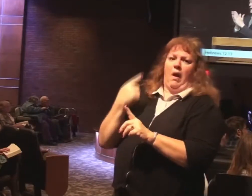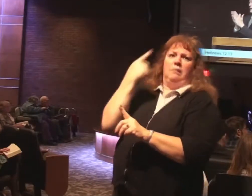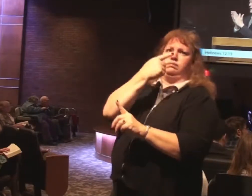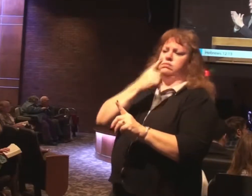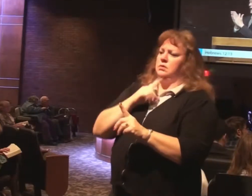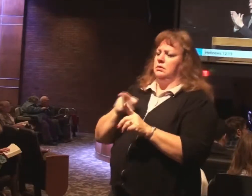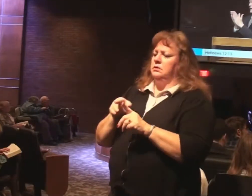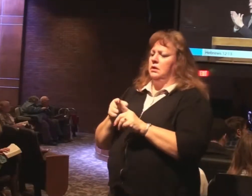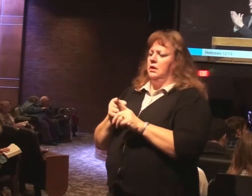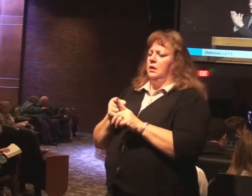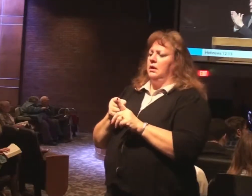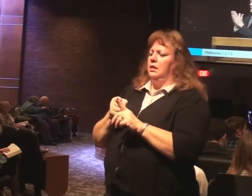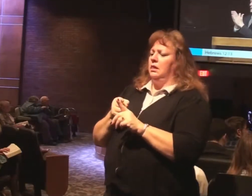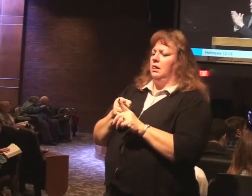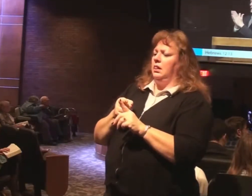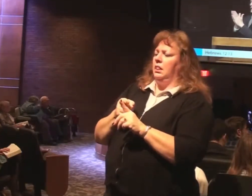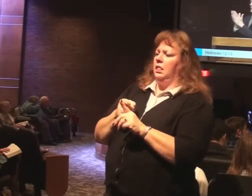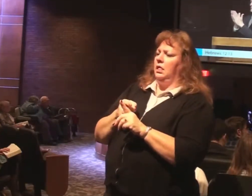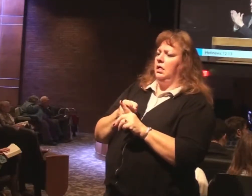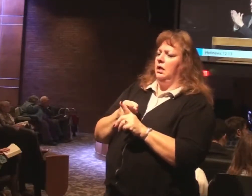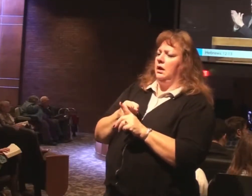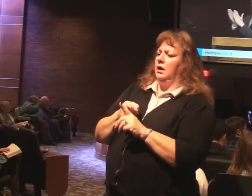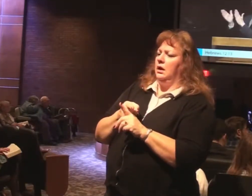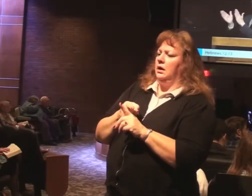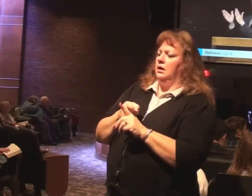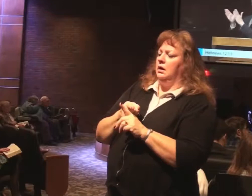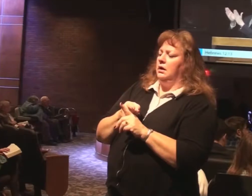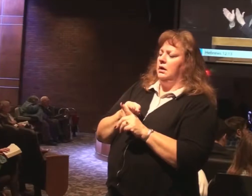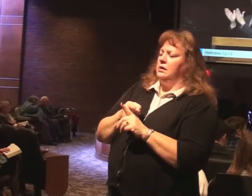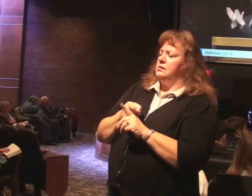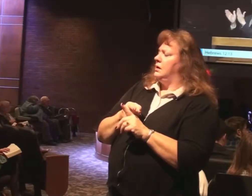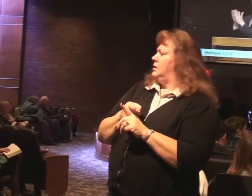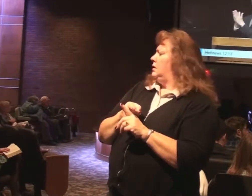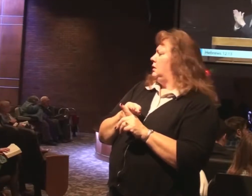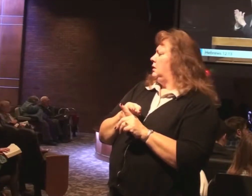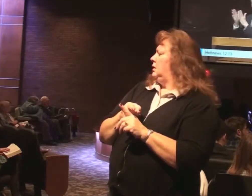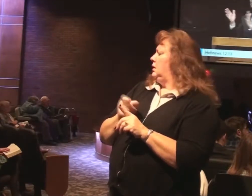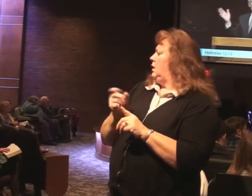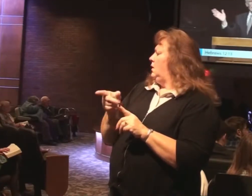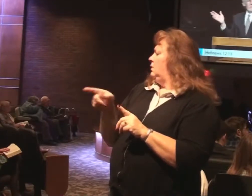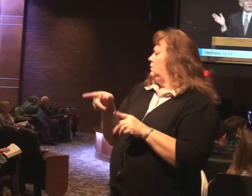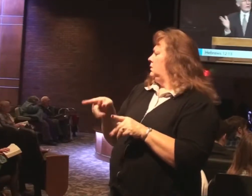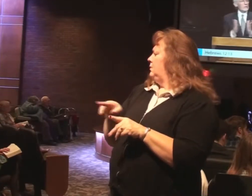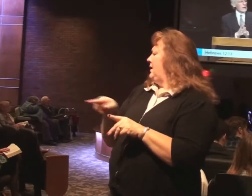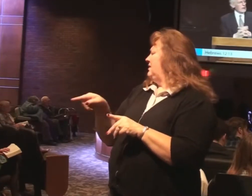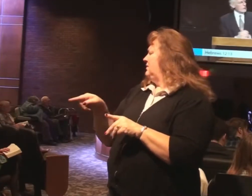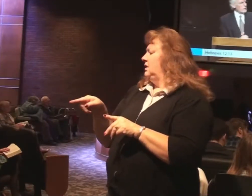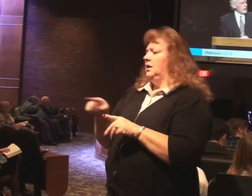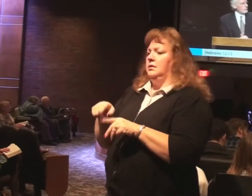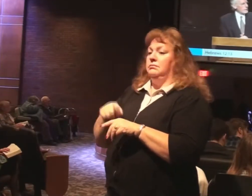off the path. Initially. You are right there. you are going to look over and see the path. But over time. You know what happened?